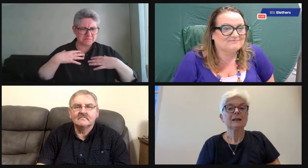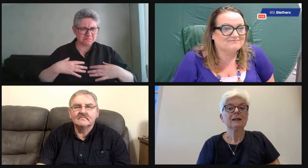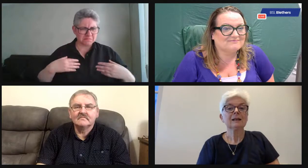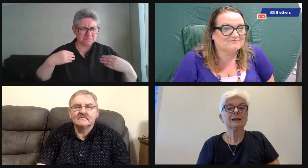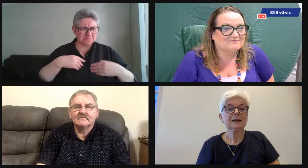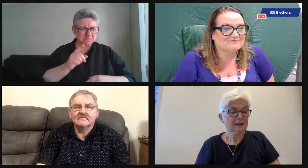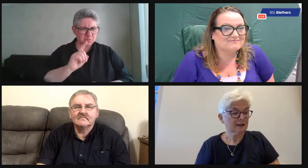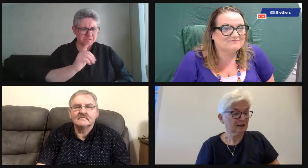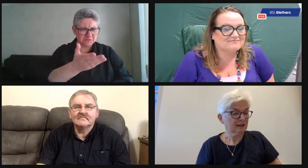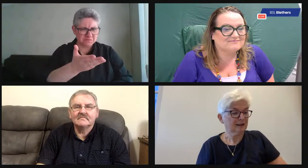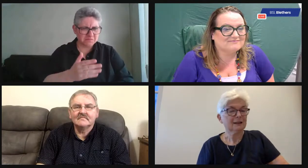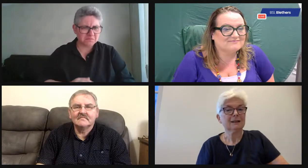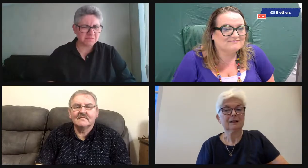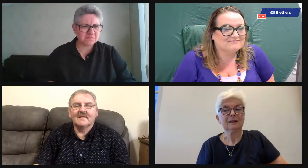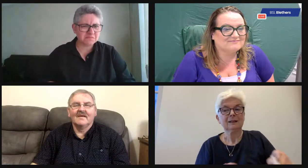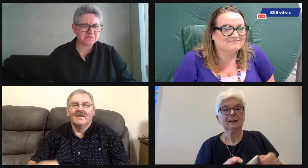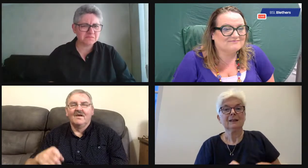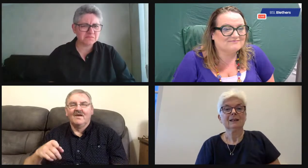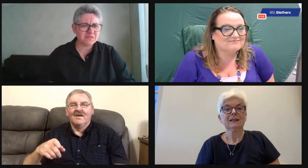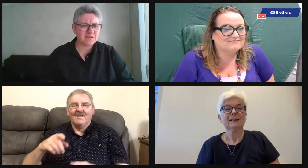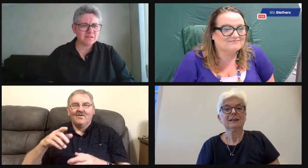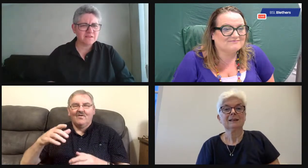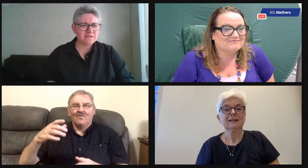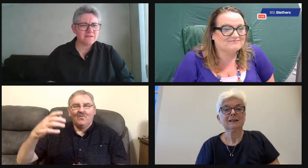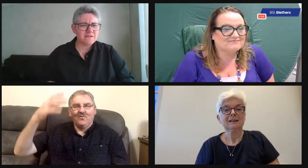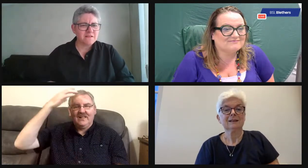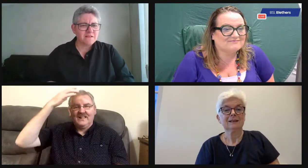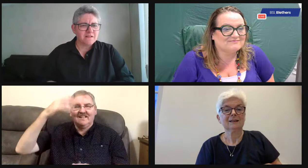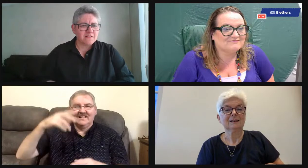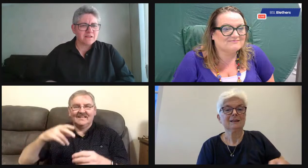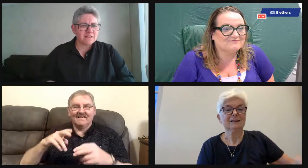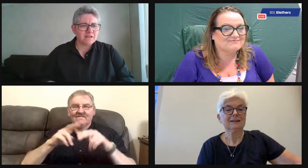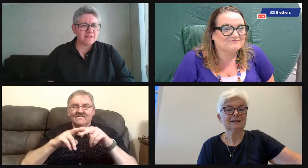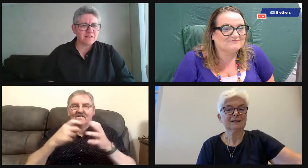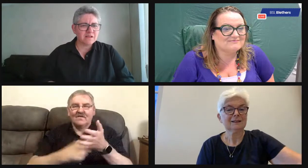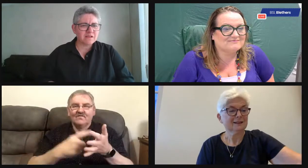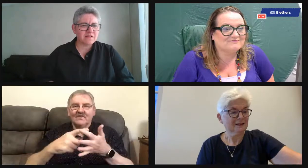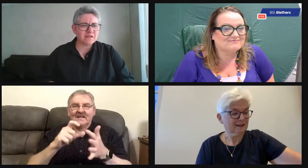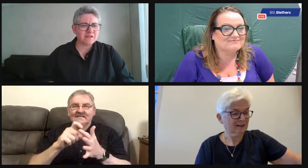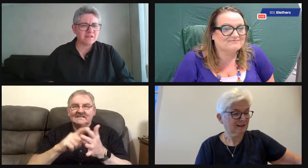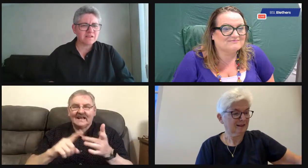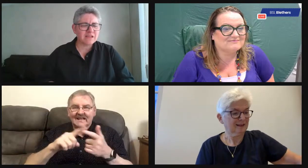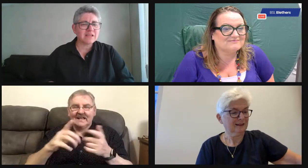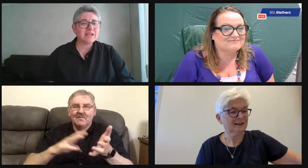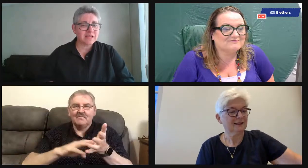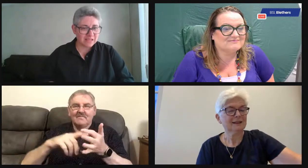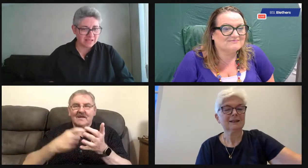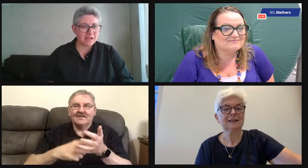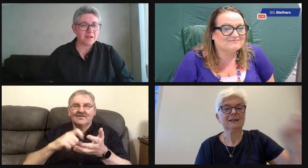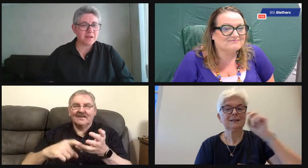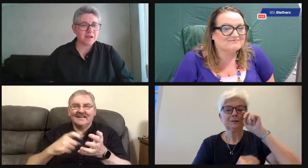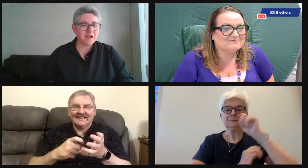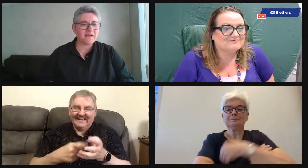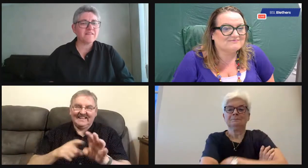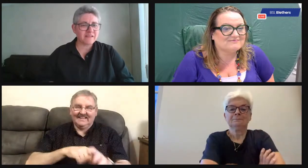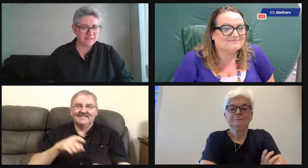volunteering and I think you have something to show us as well from it, don't you? Well, it's something from Queen,